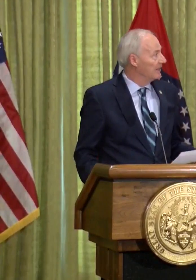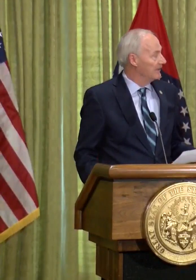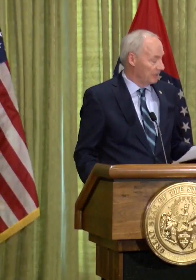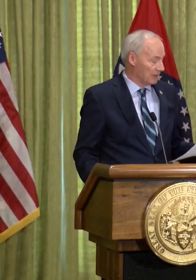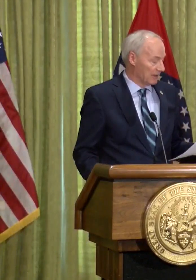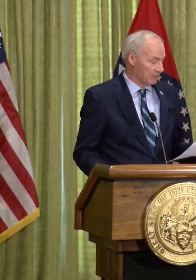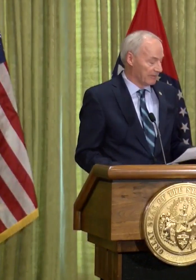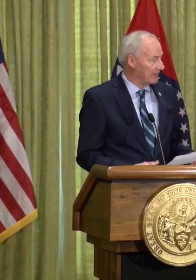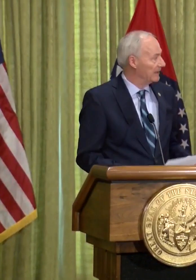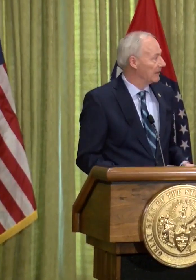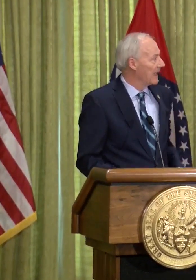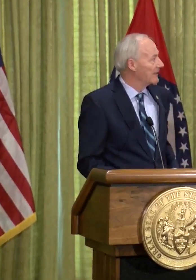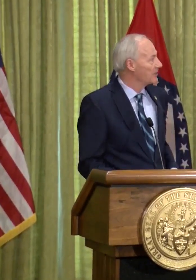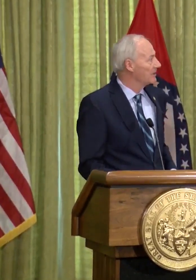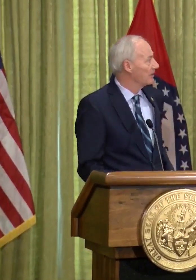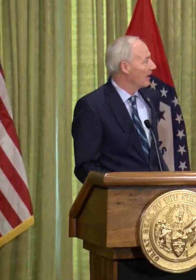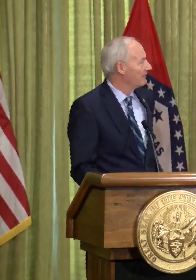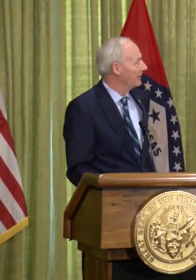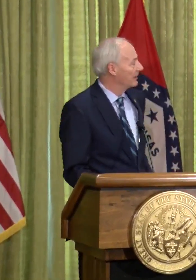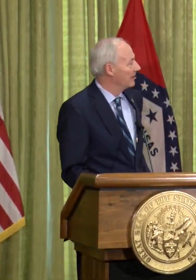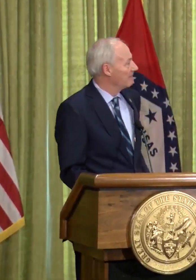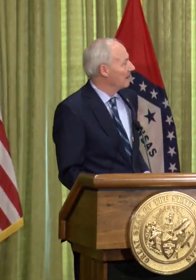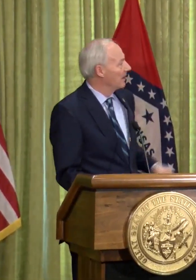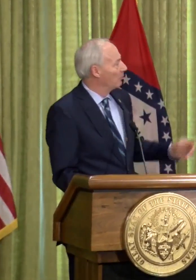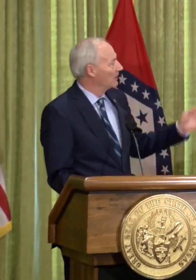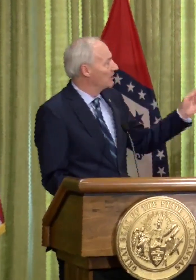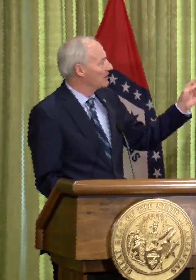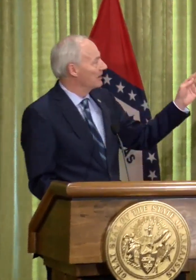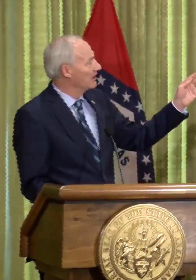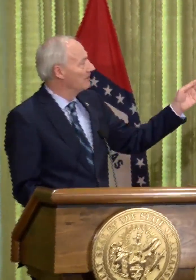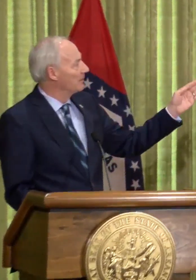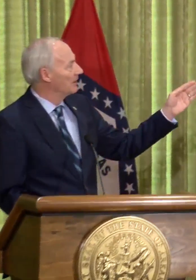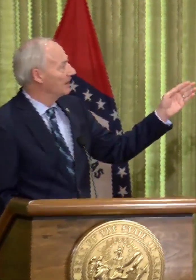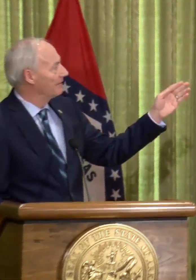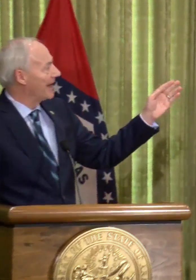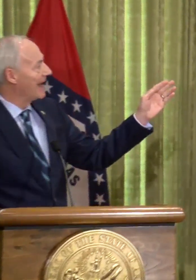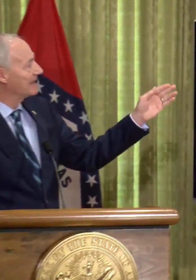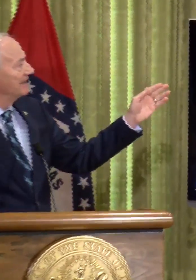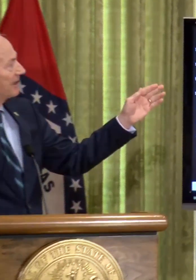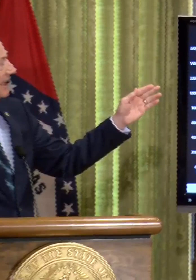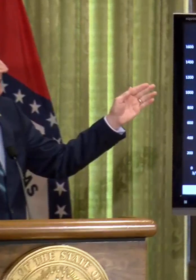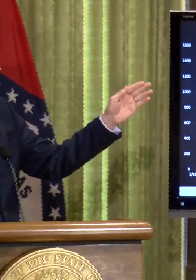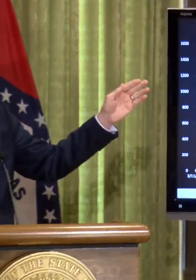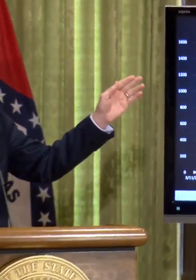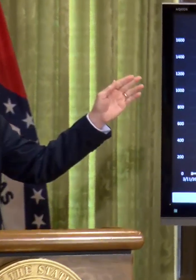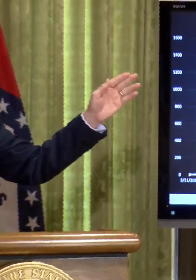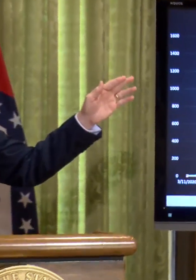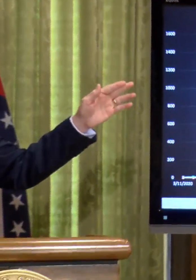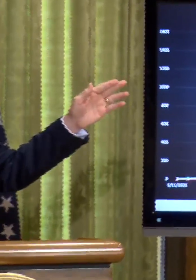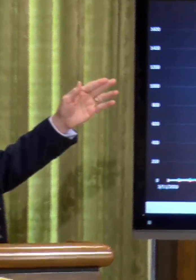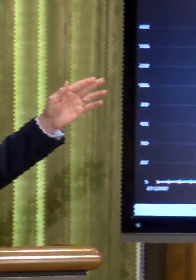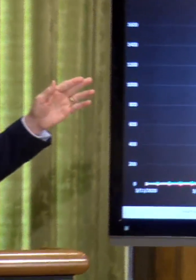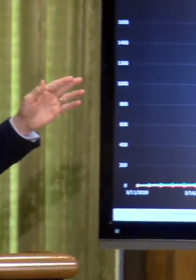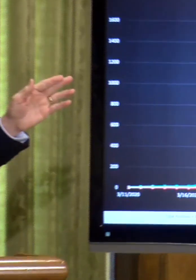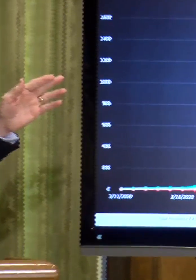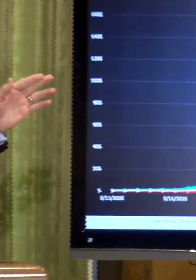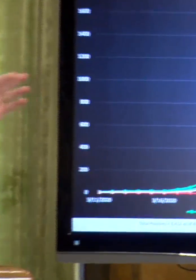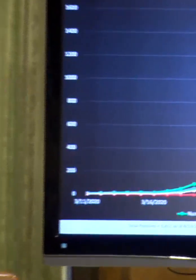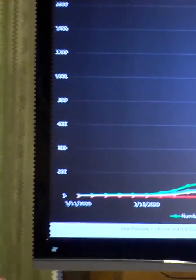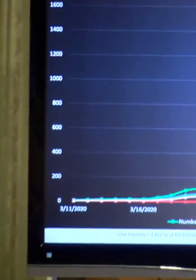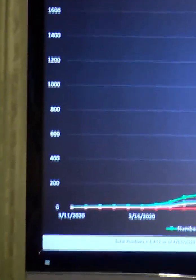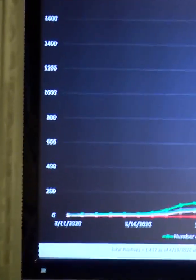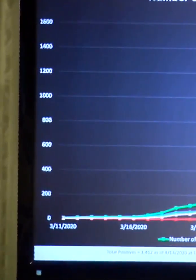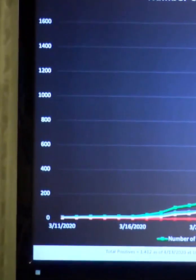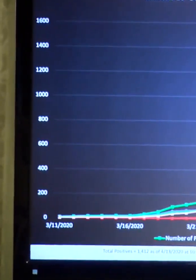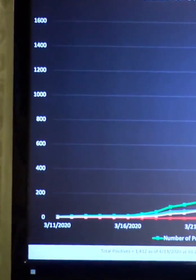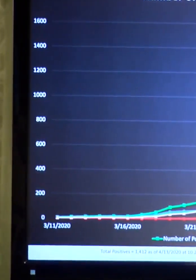And then if you go to the last graphic, which is the number of active cases versus recovered cases,